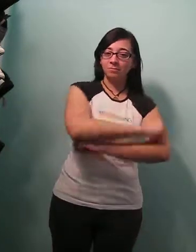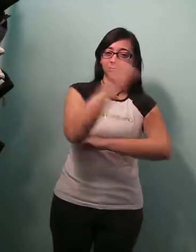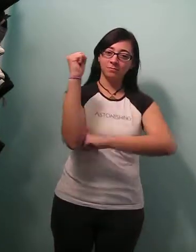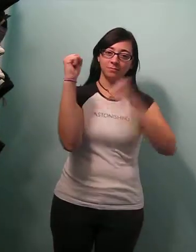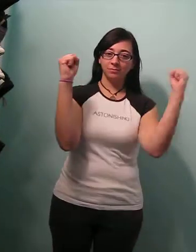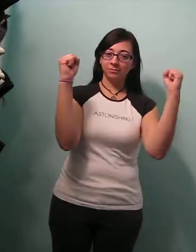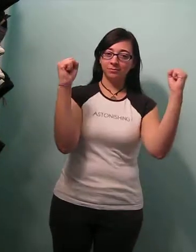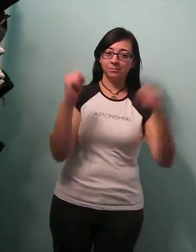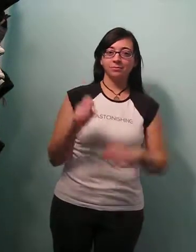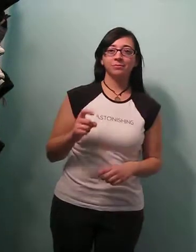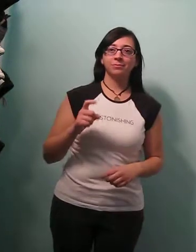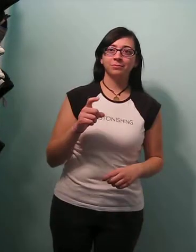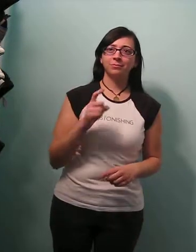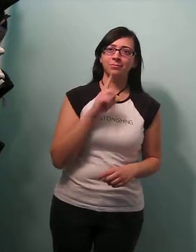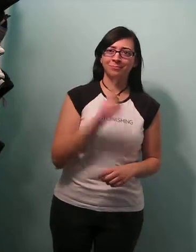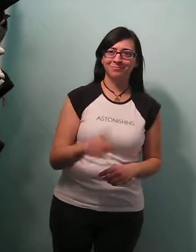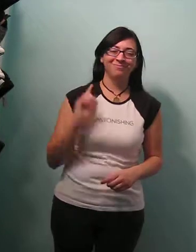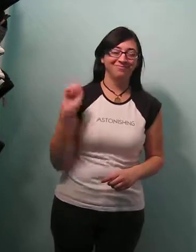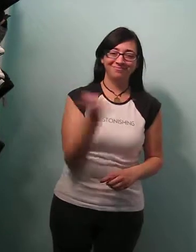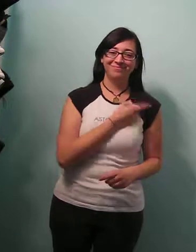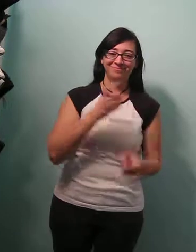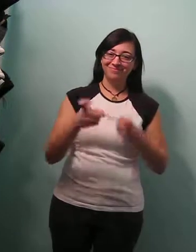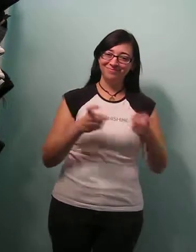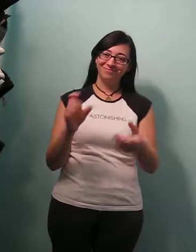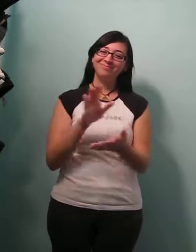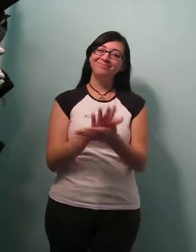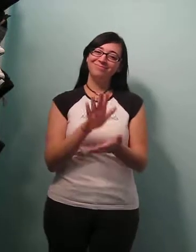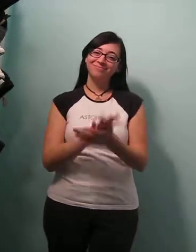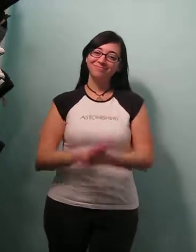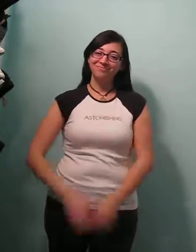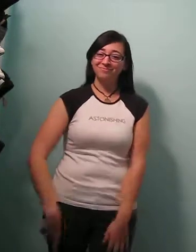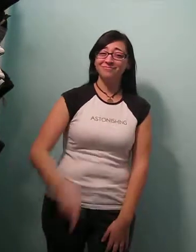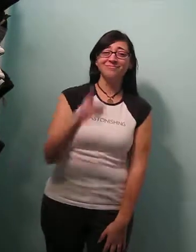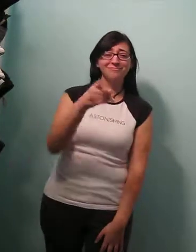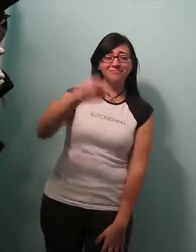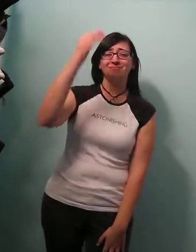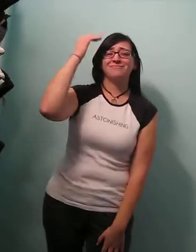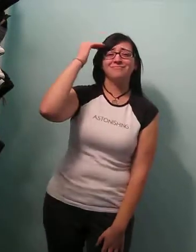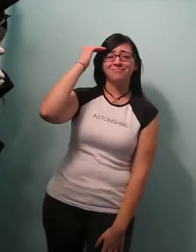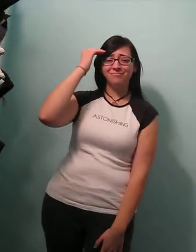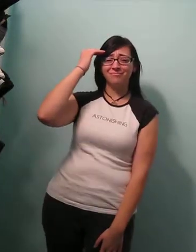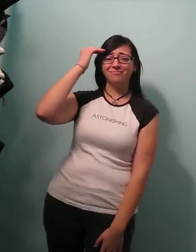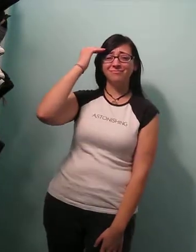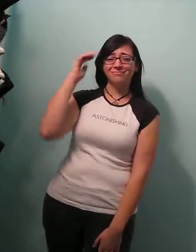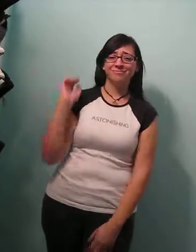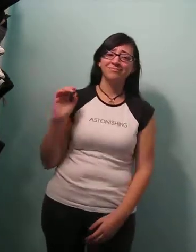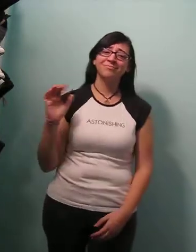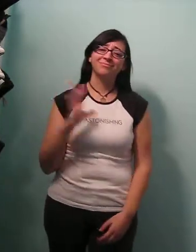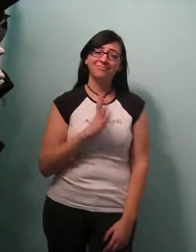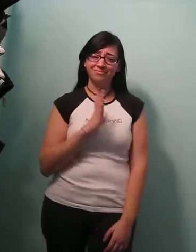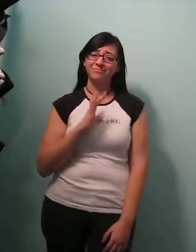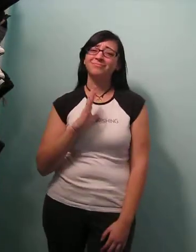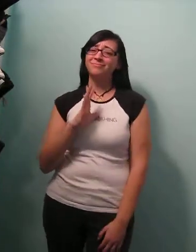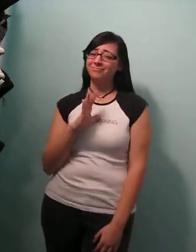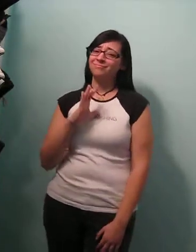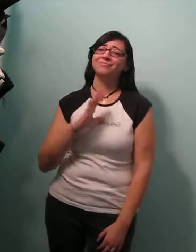At Hogwarts, it's true, we rule the school, and you can never be